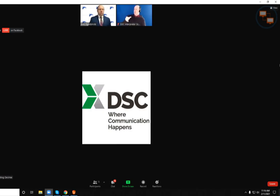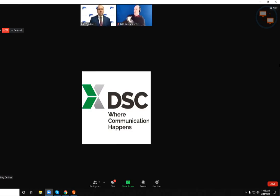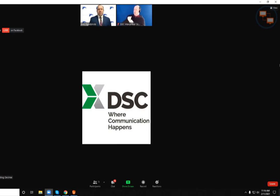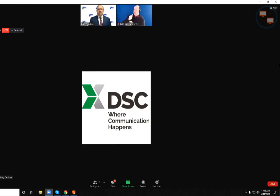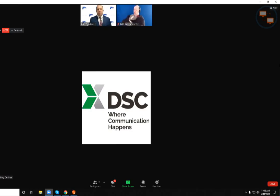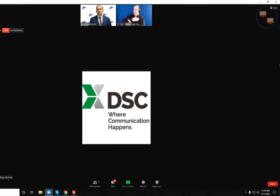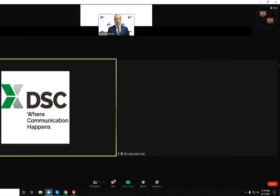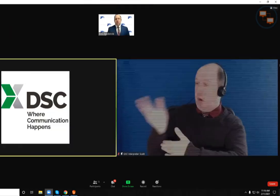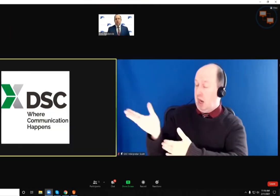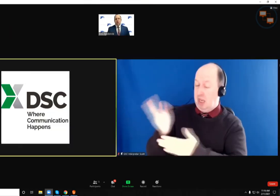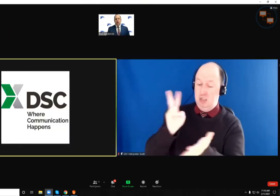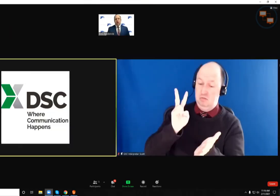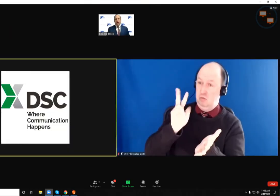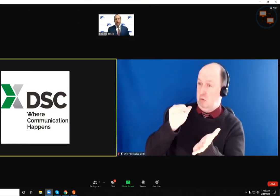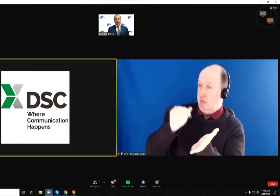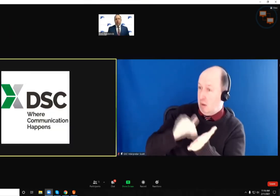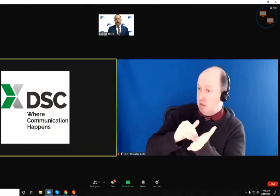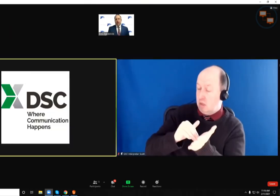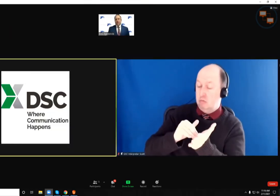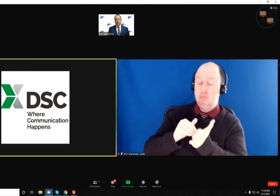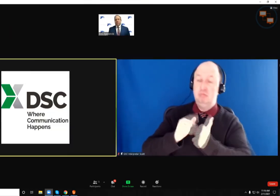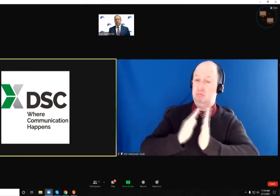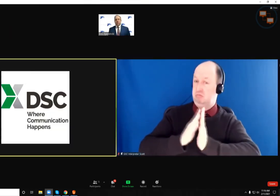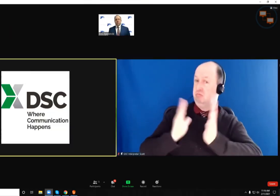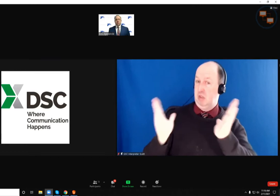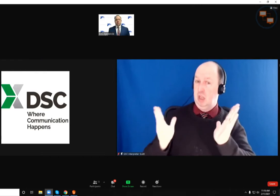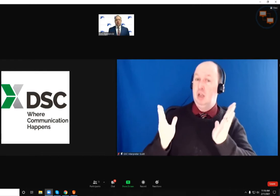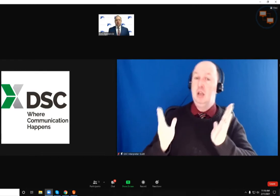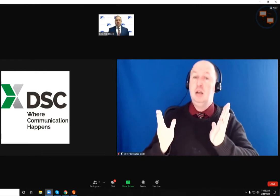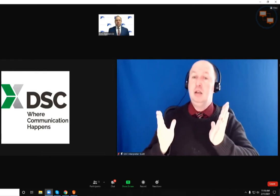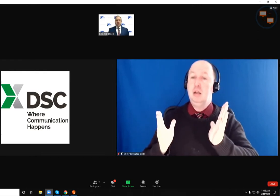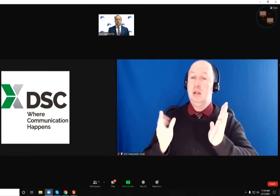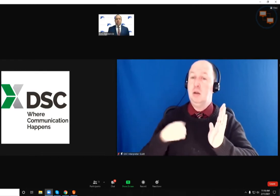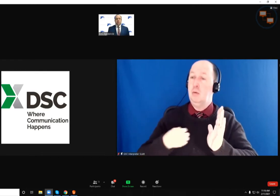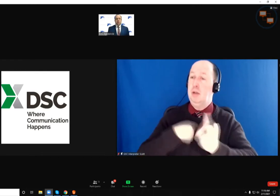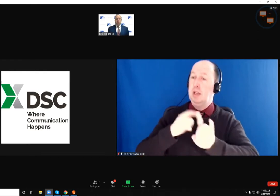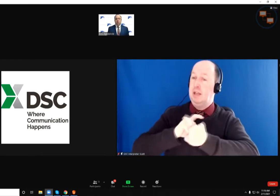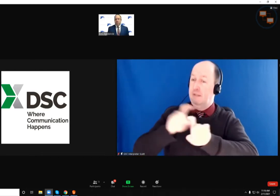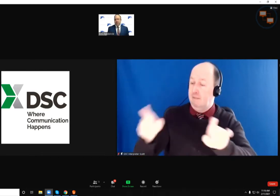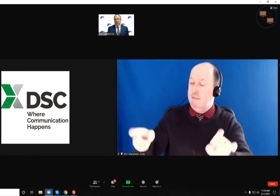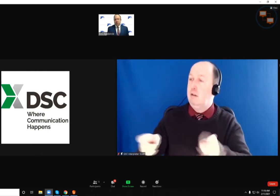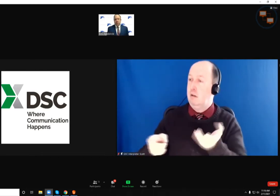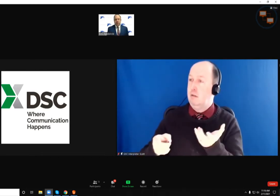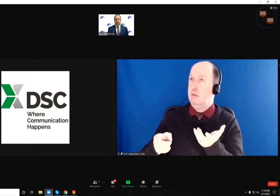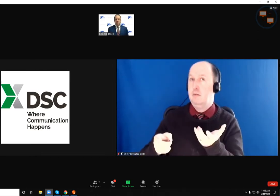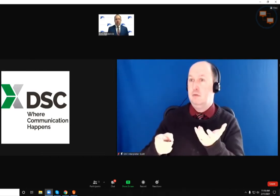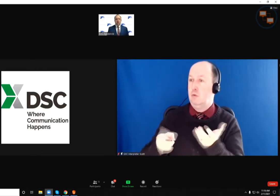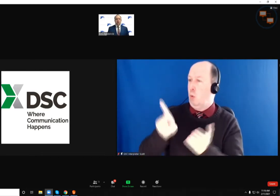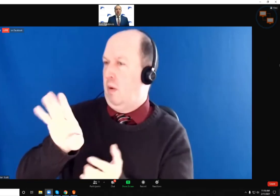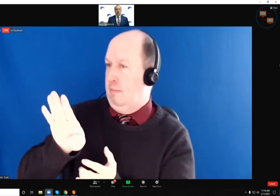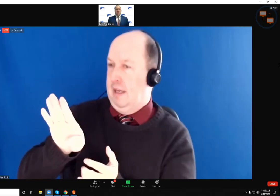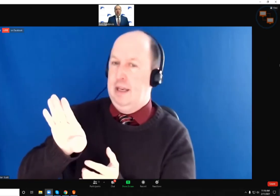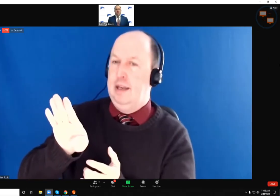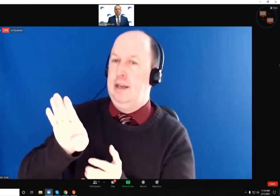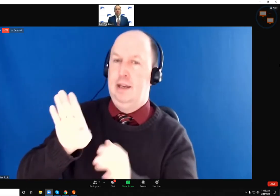you know, 2000 that we can actually give to the 1B community.